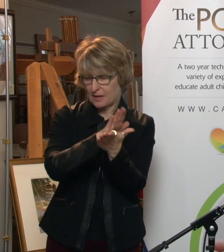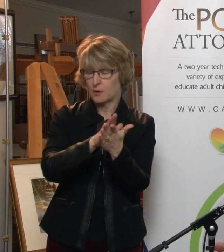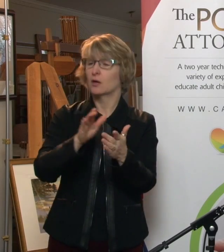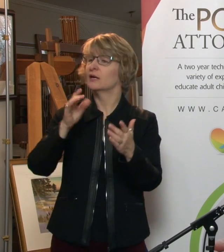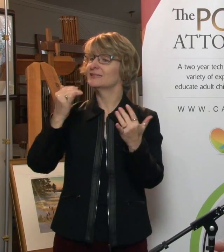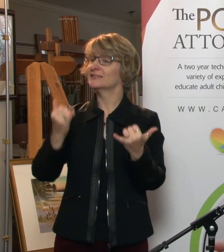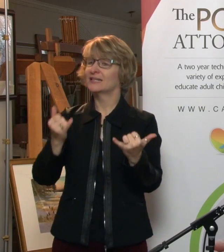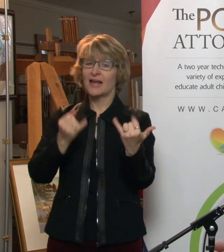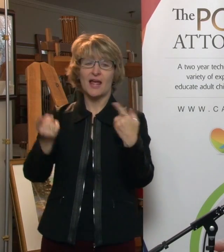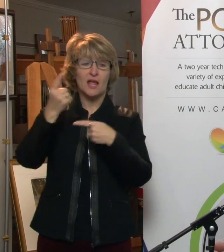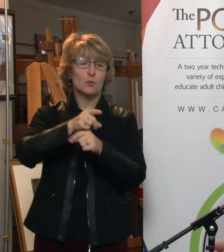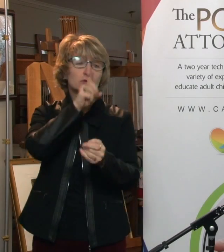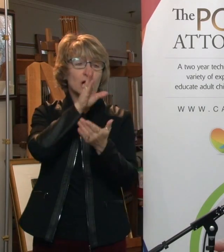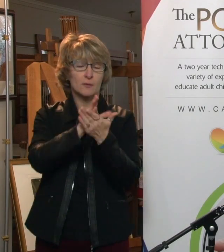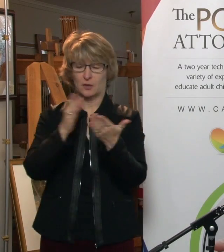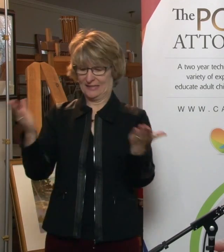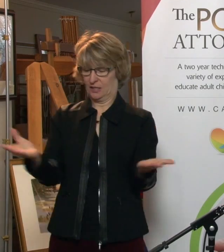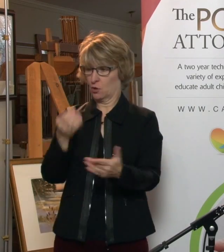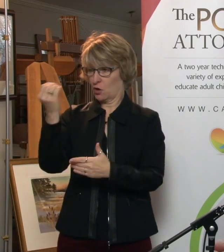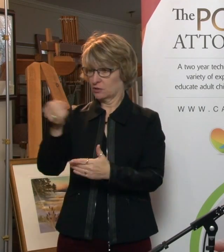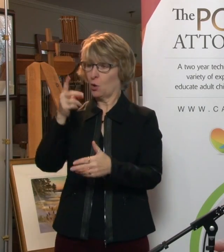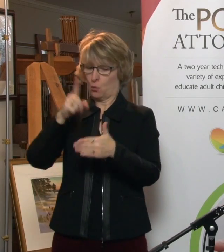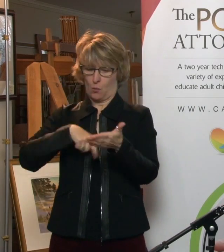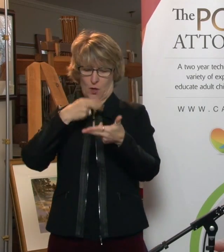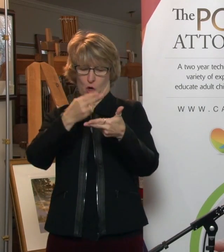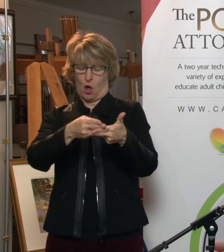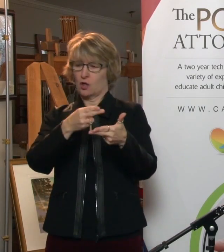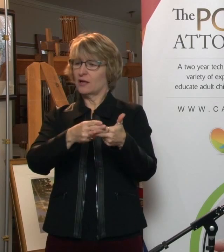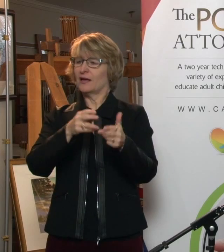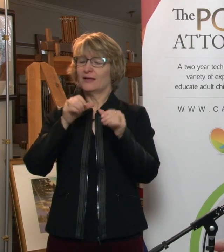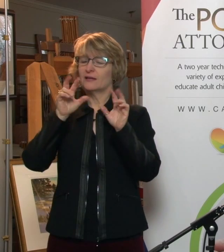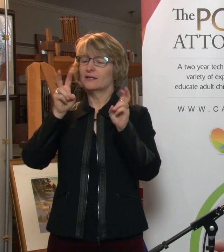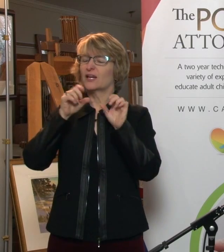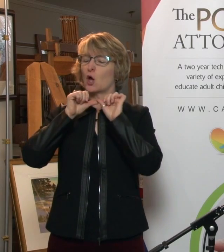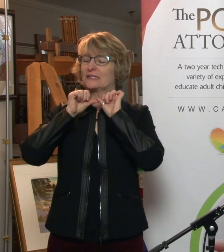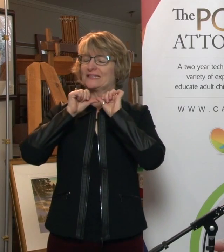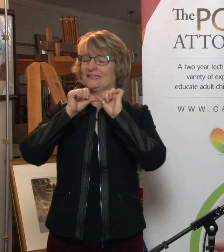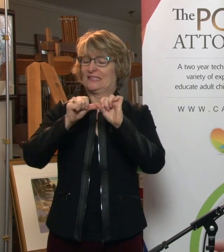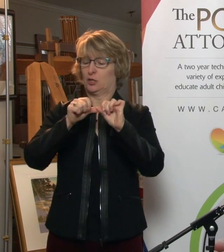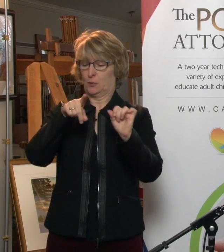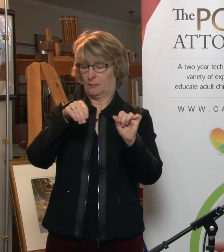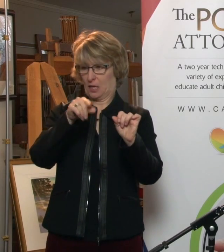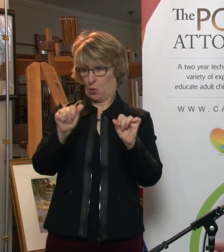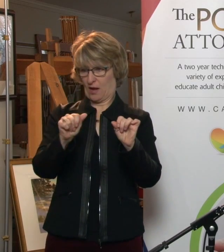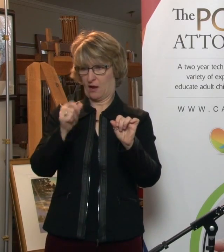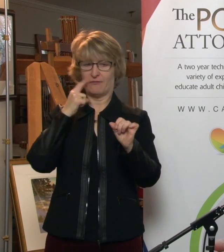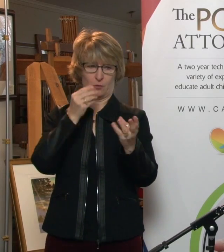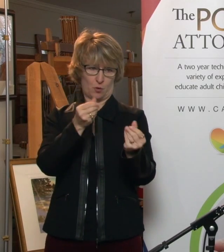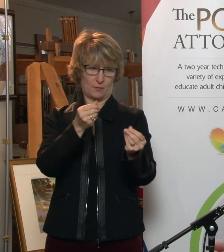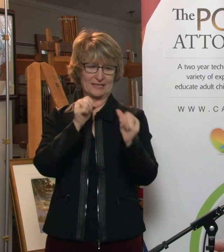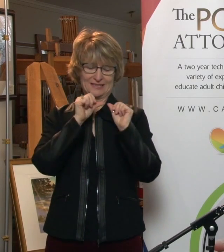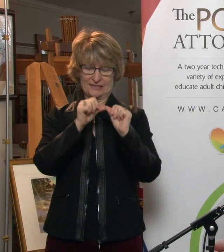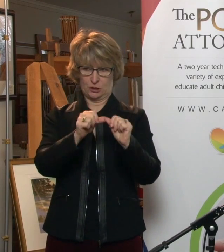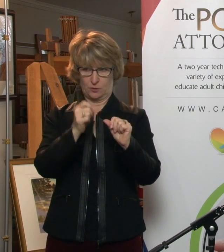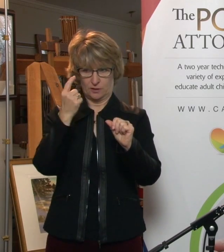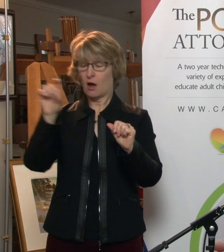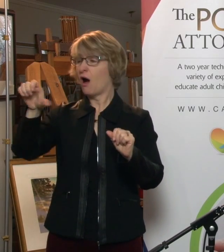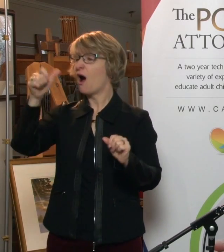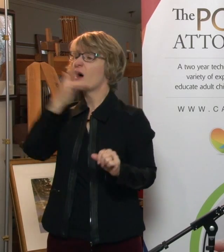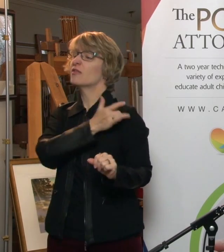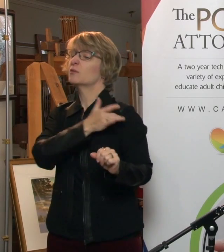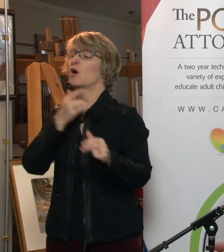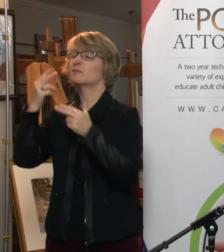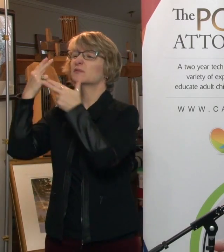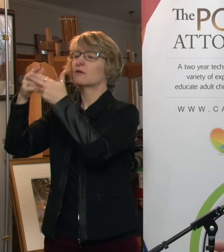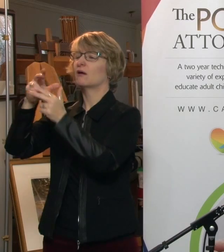talking about today are what we in Ontario refer to as continuing powers of attorney for property. Other provinces call them